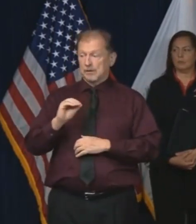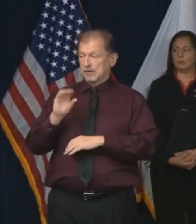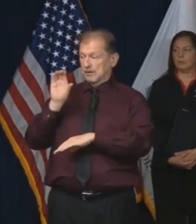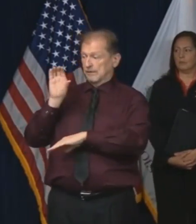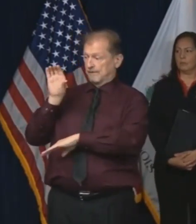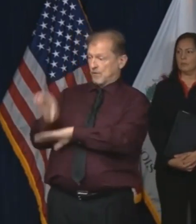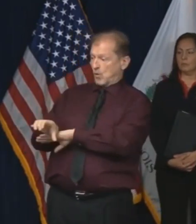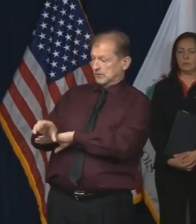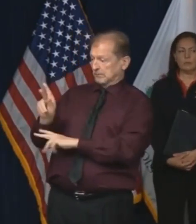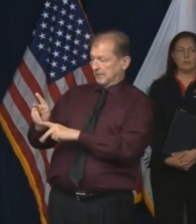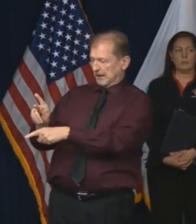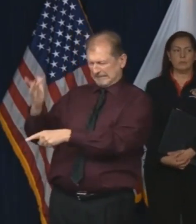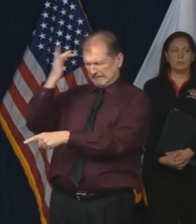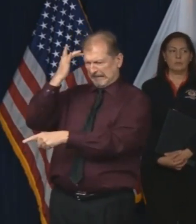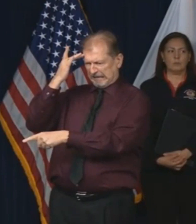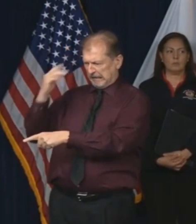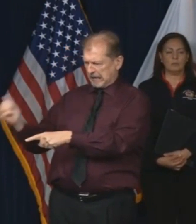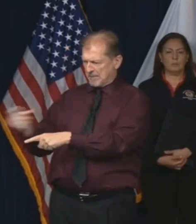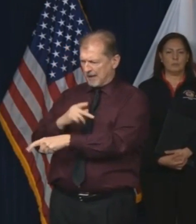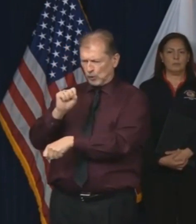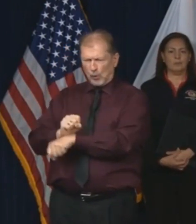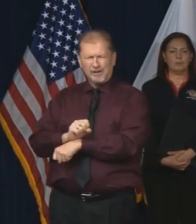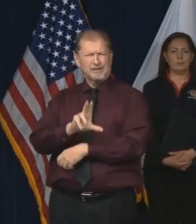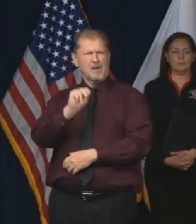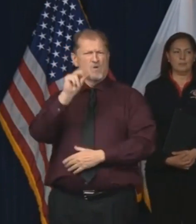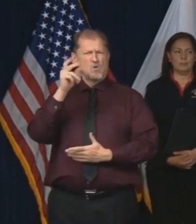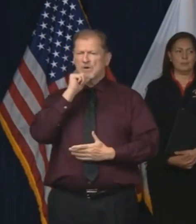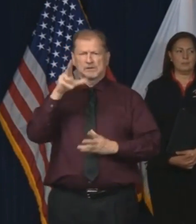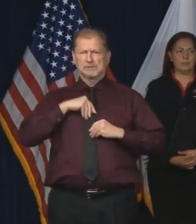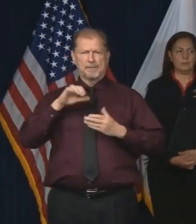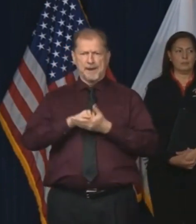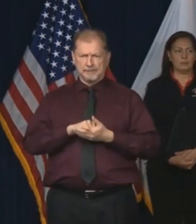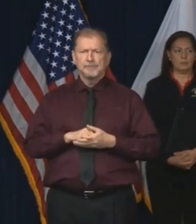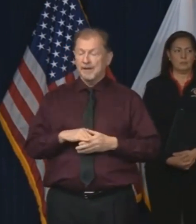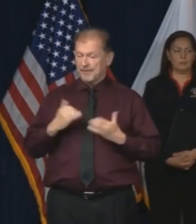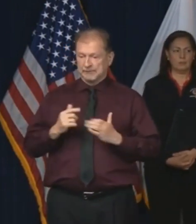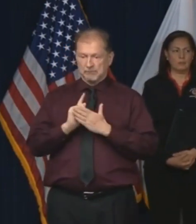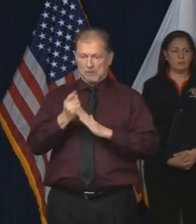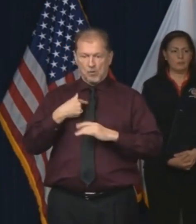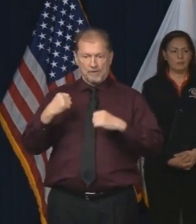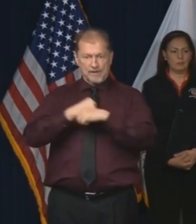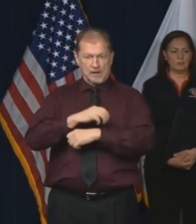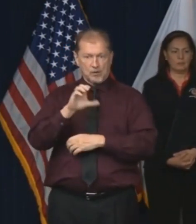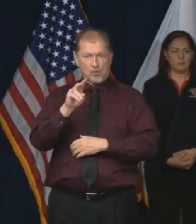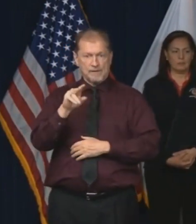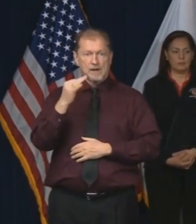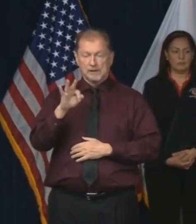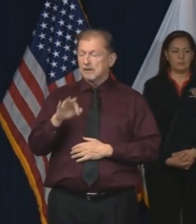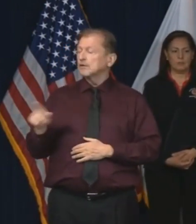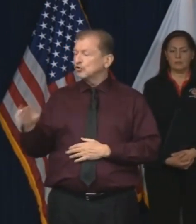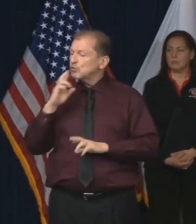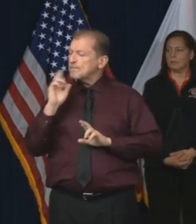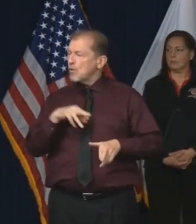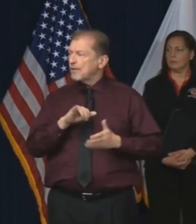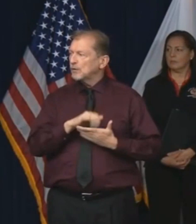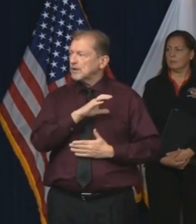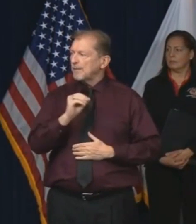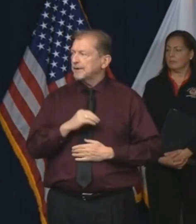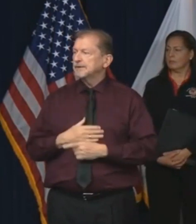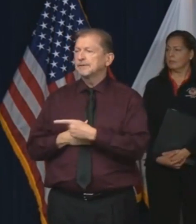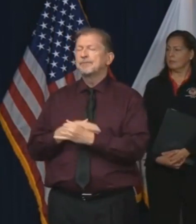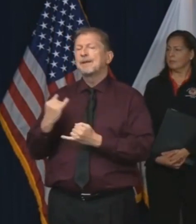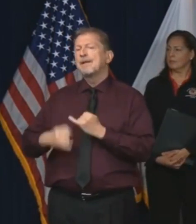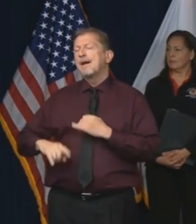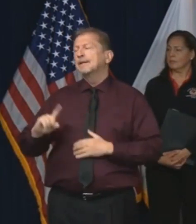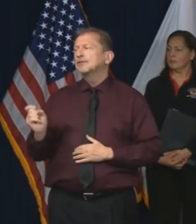return to work, at this moment in our history, at this moment as we're fighting COVID-19, those companies should be reported. And this will be our last